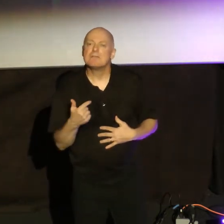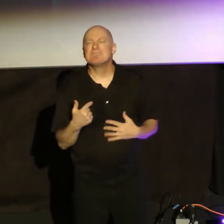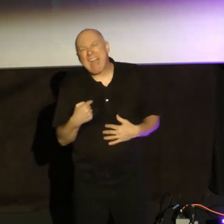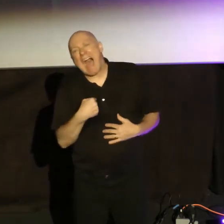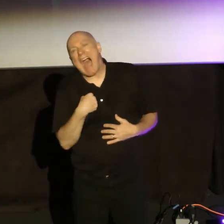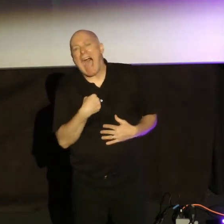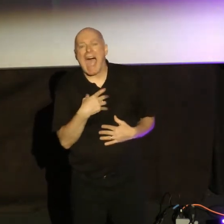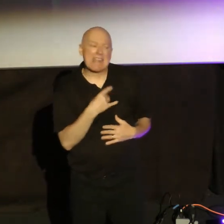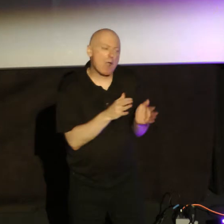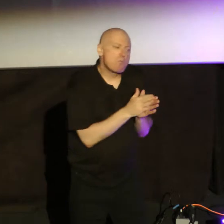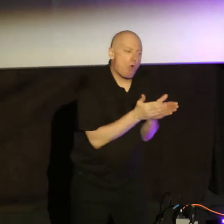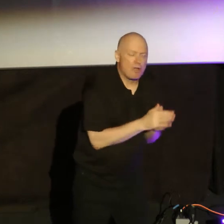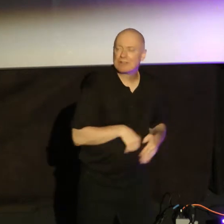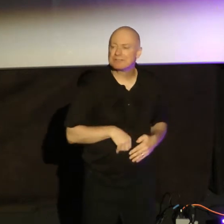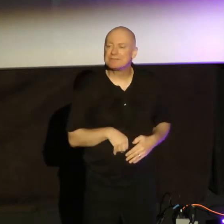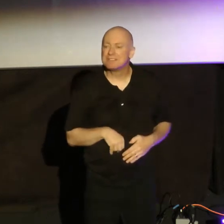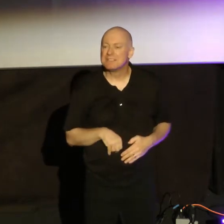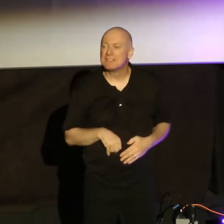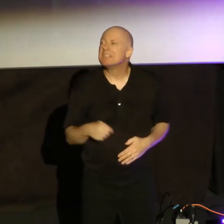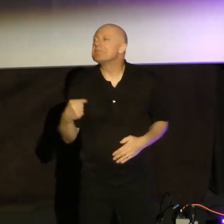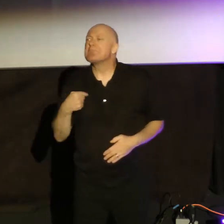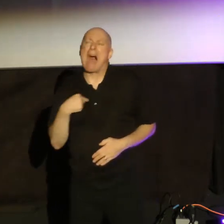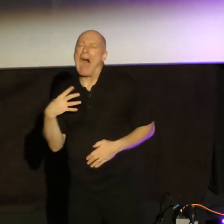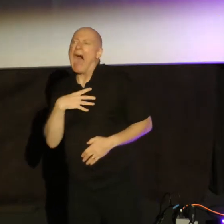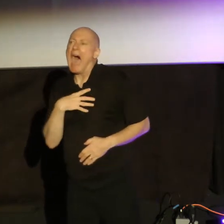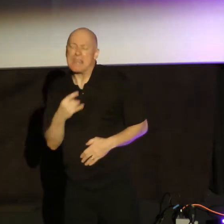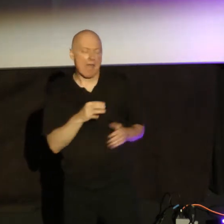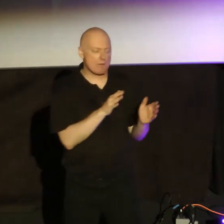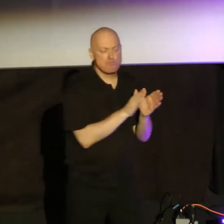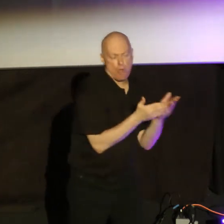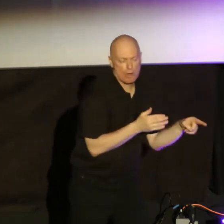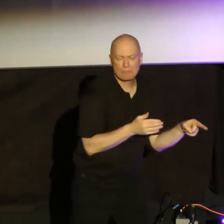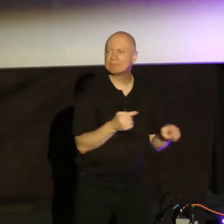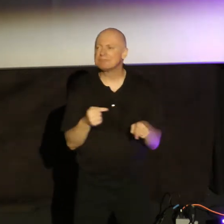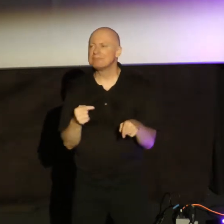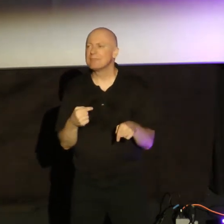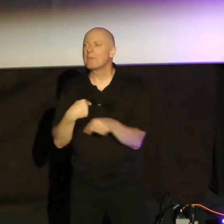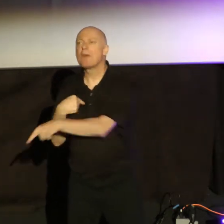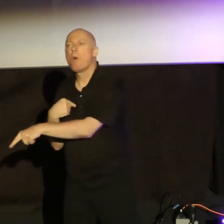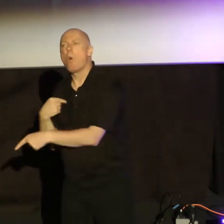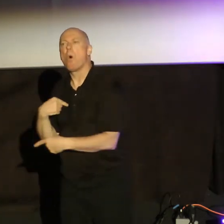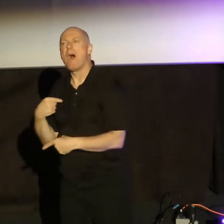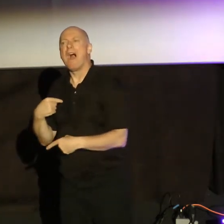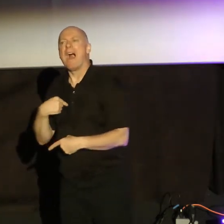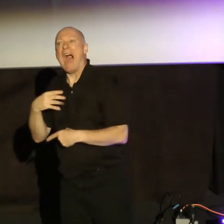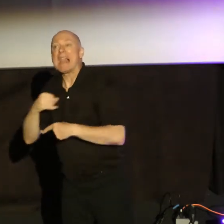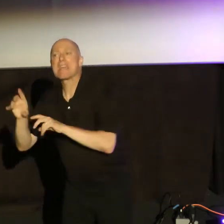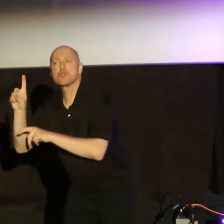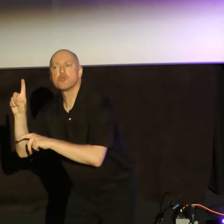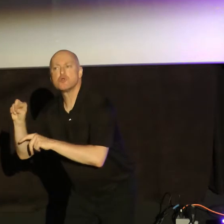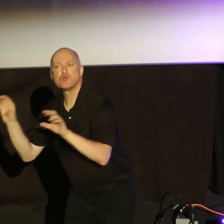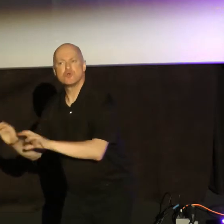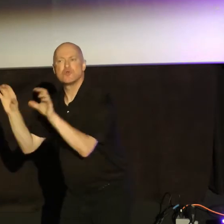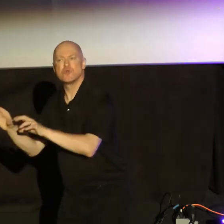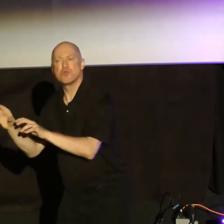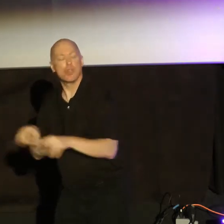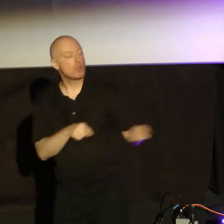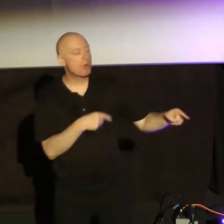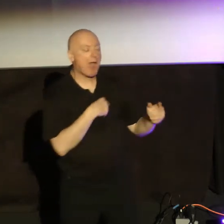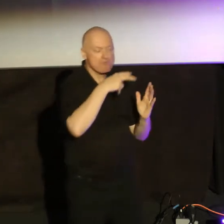guy. Someone says, look, I'm more of a book guy. No, I'm more of a hands-on guy. I like to kind of get my hands dirty, like to,